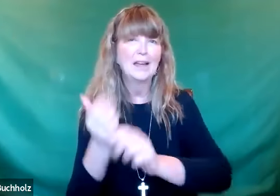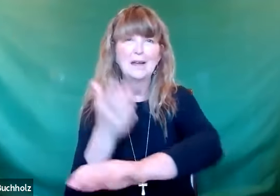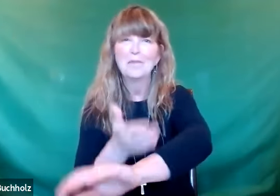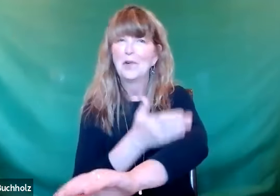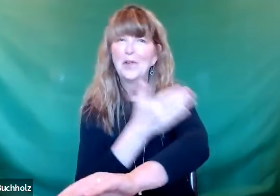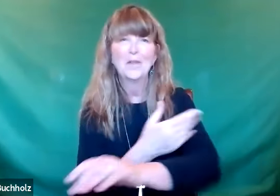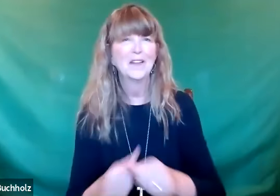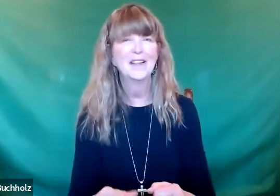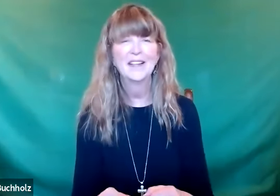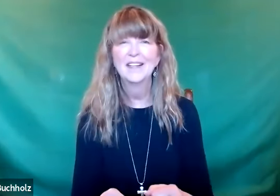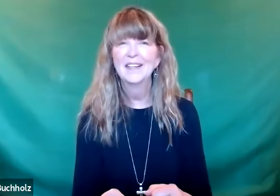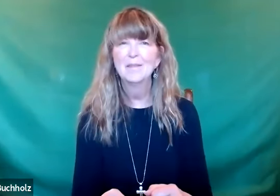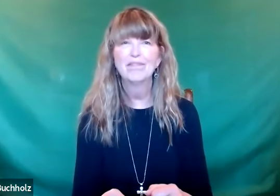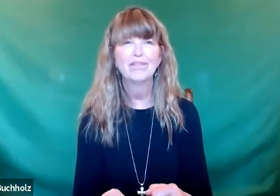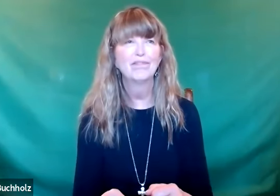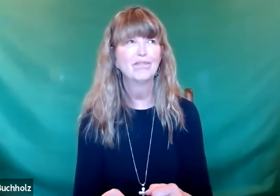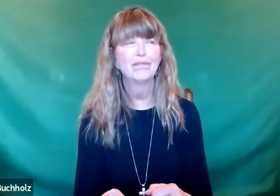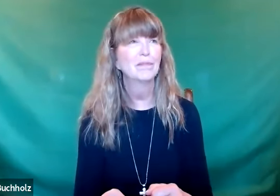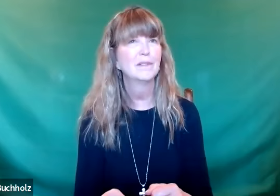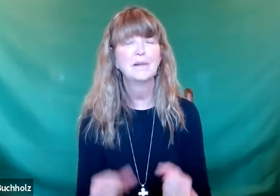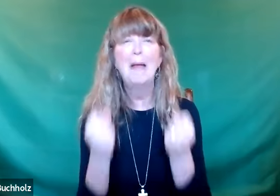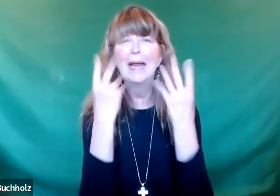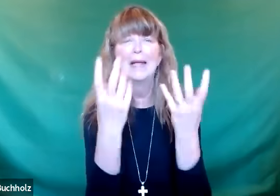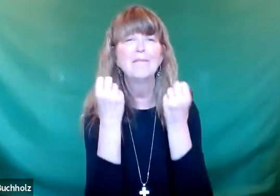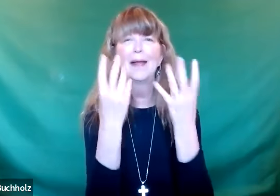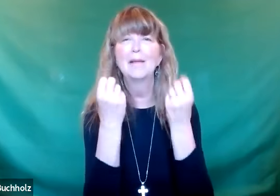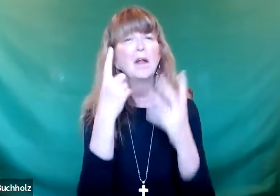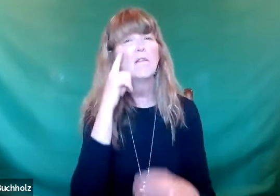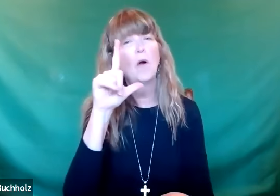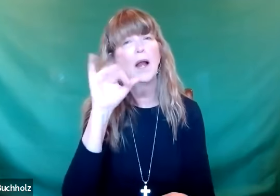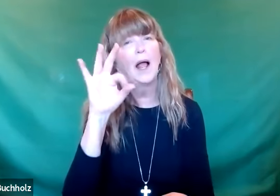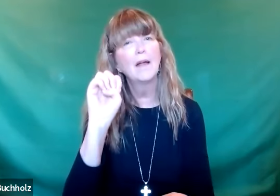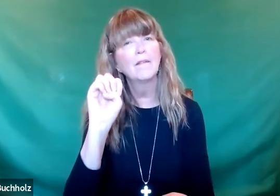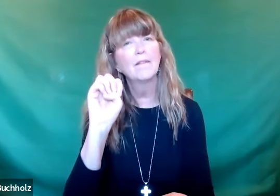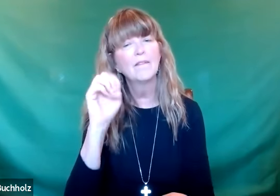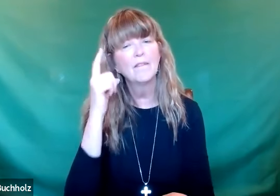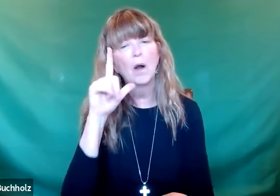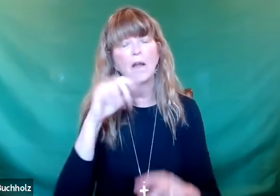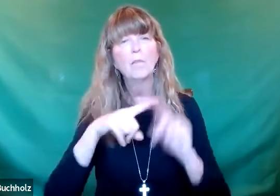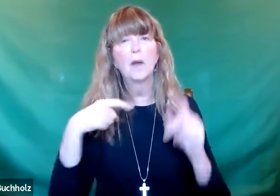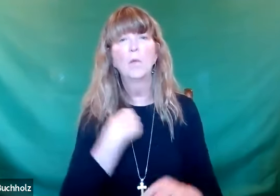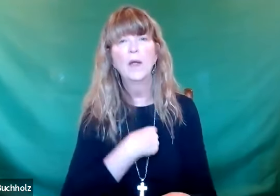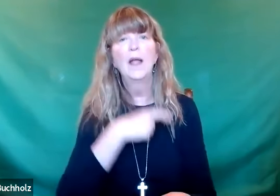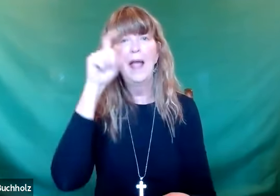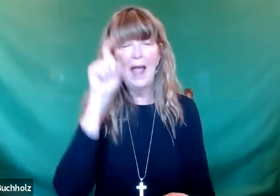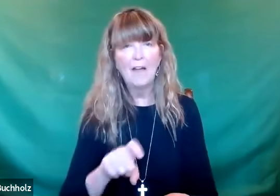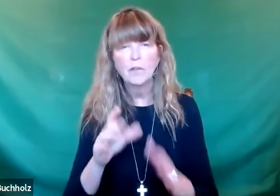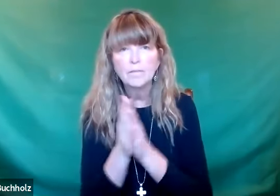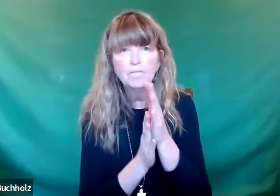The Holy Spirit lets me know every day things that I need to improve and change. And that's just a lifelong process.